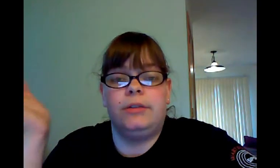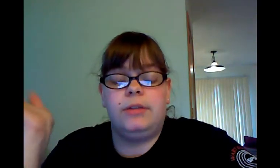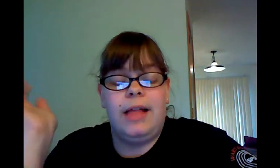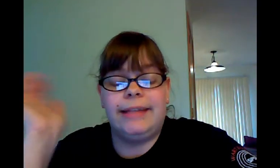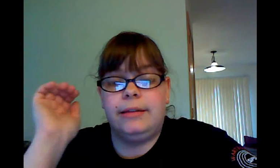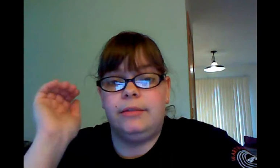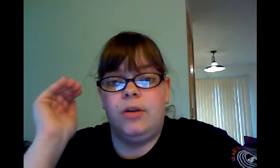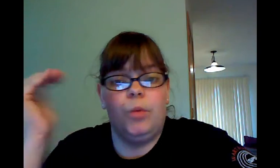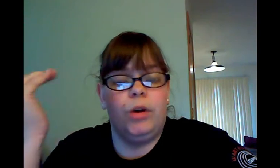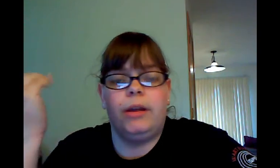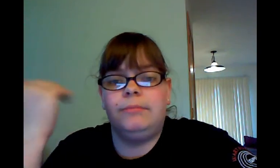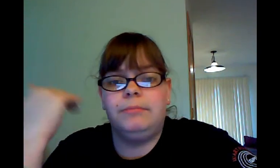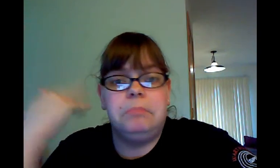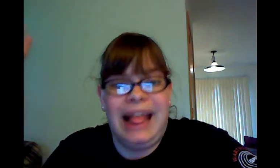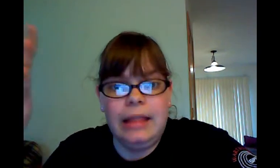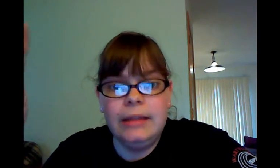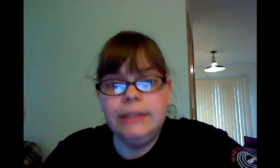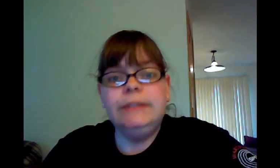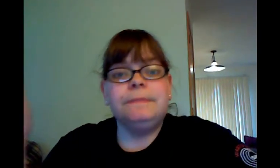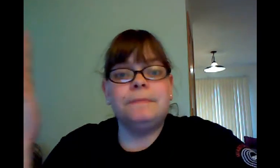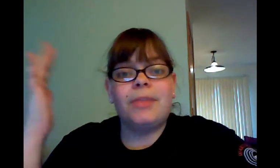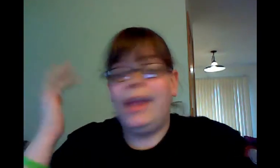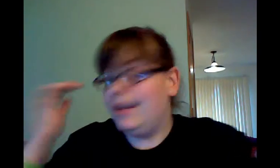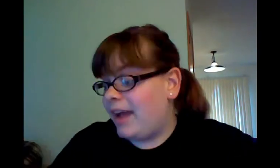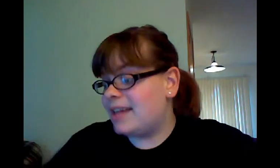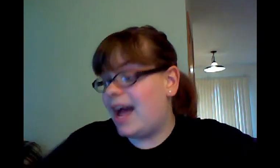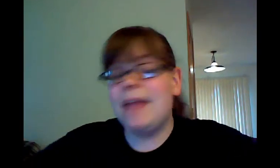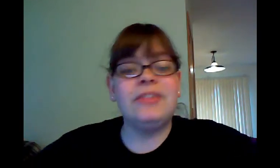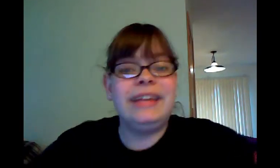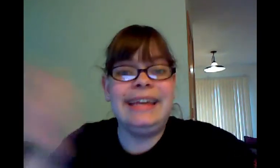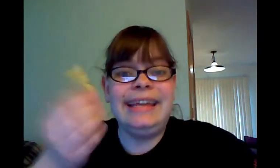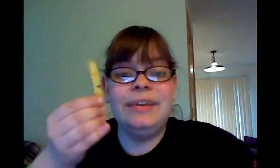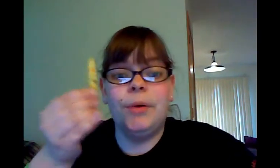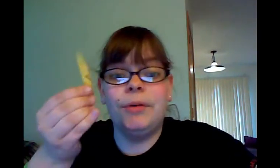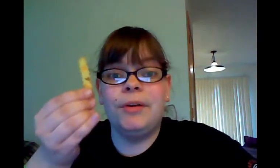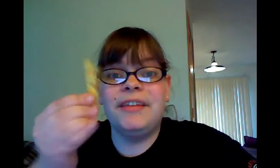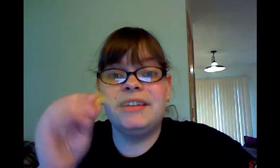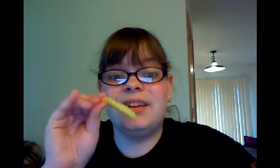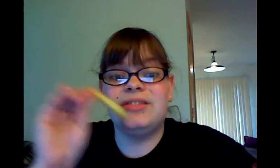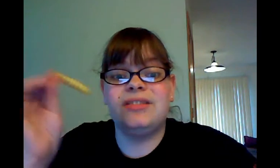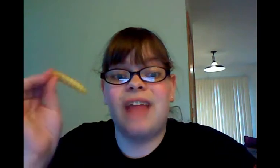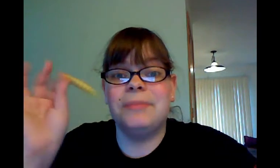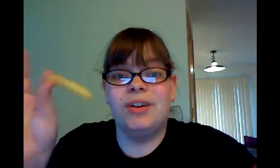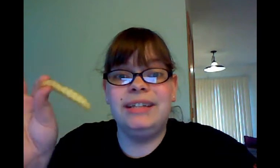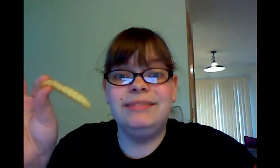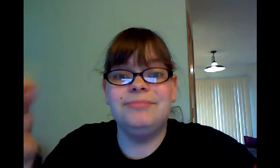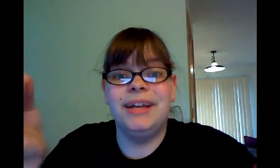class and homework and blah. In fact, I'm actually eating while recording this. I'm sorry, but